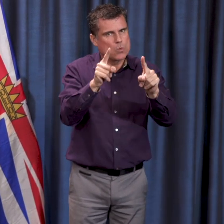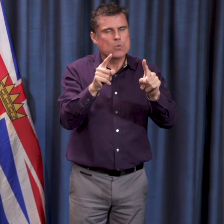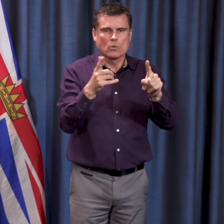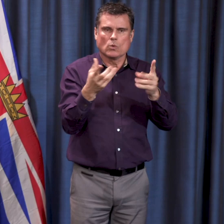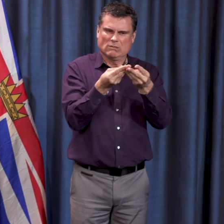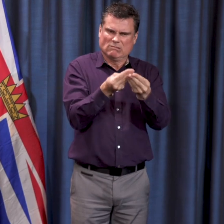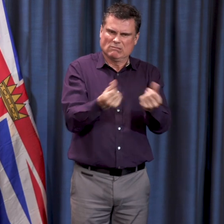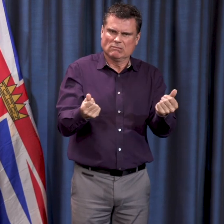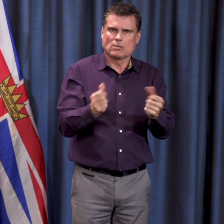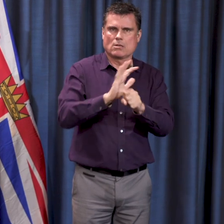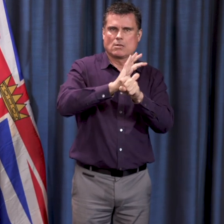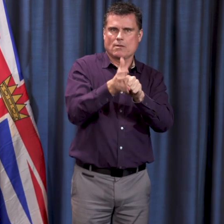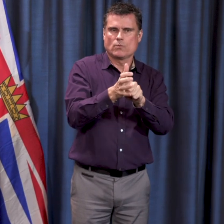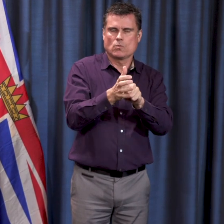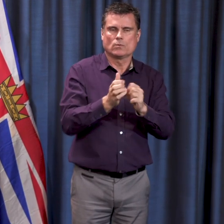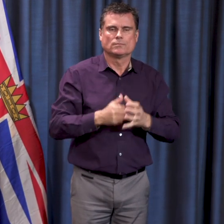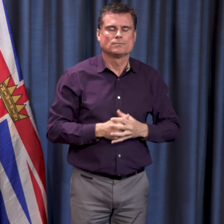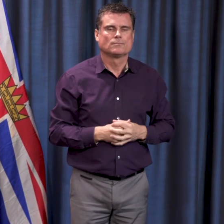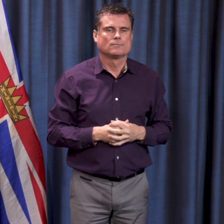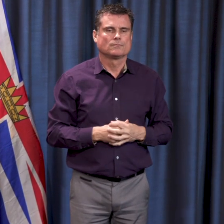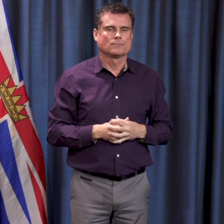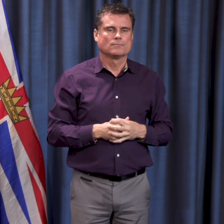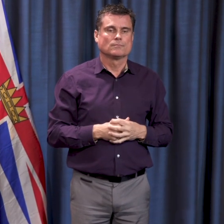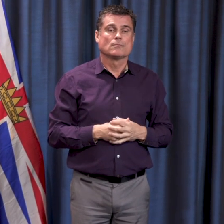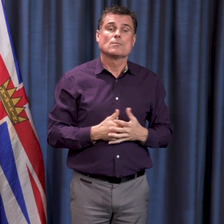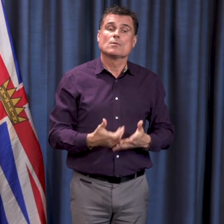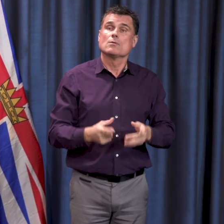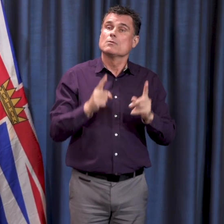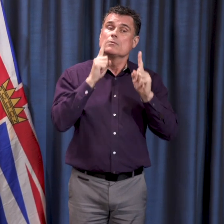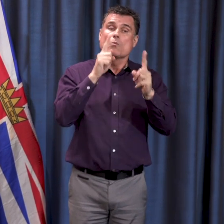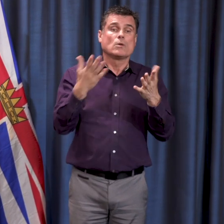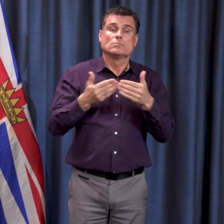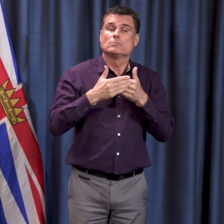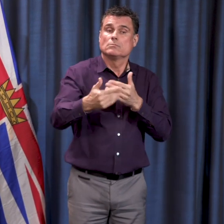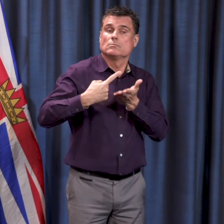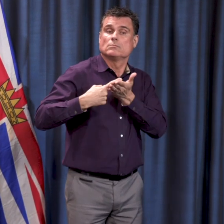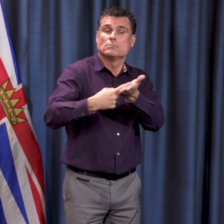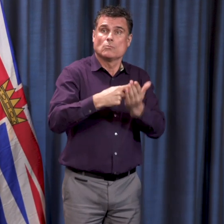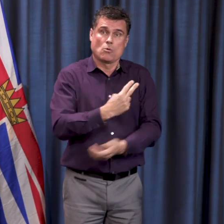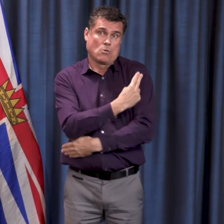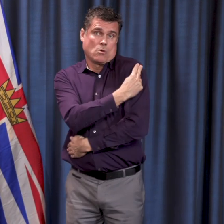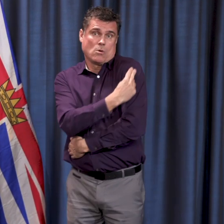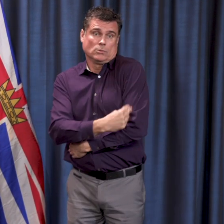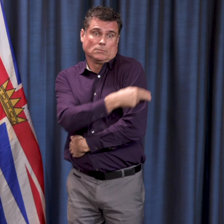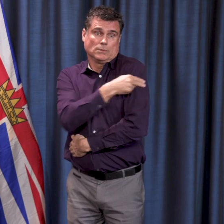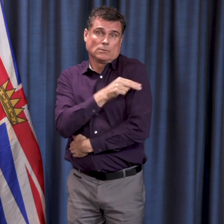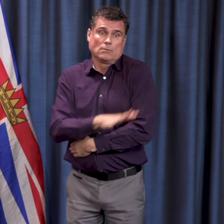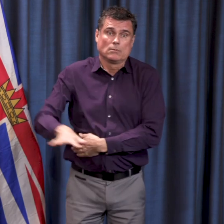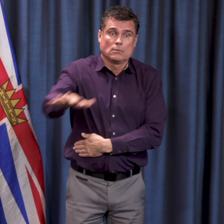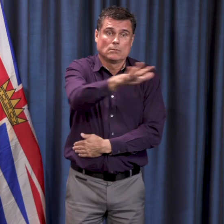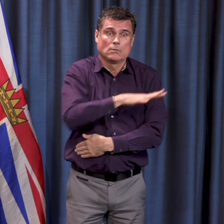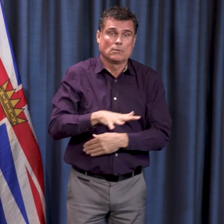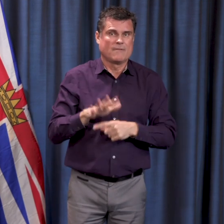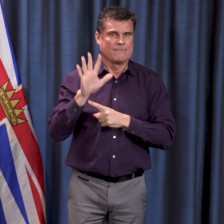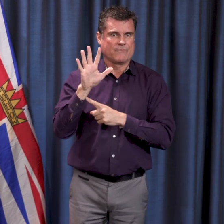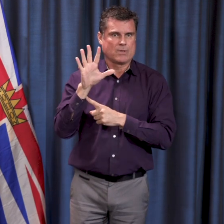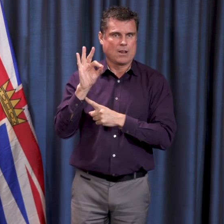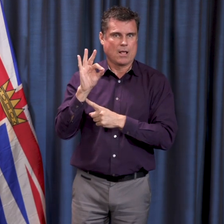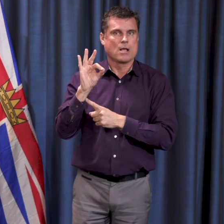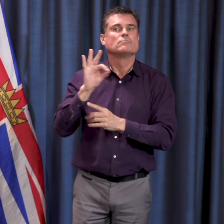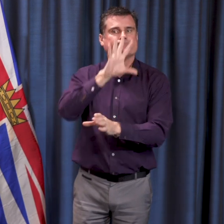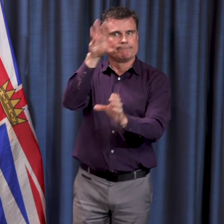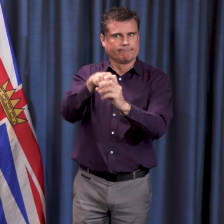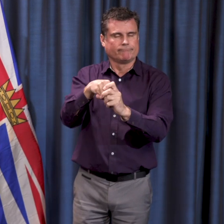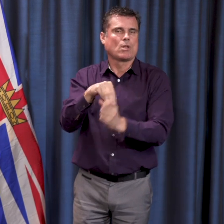update you on the numbers of people who have been hospitalized. And currently, we have 59 cases